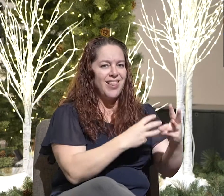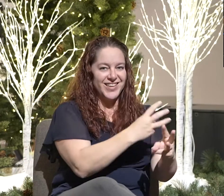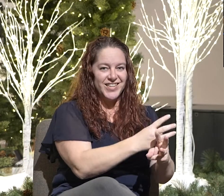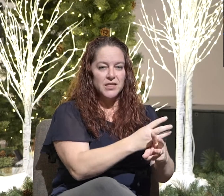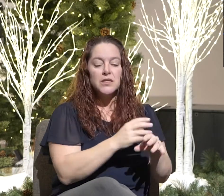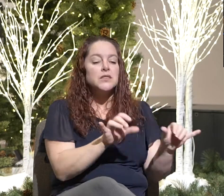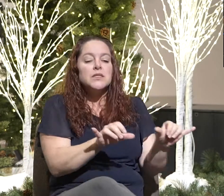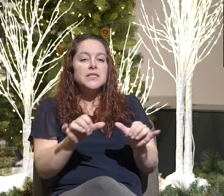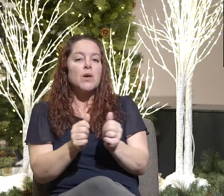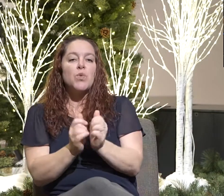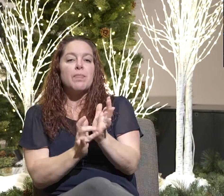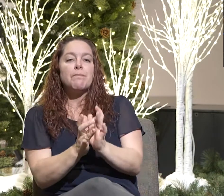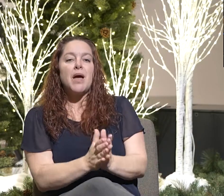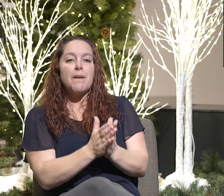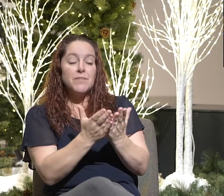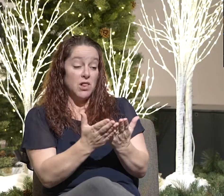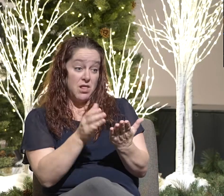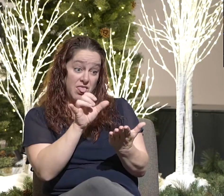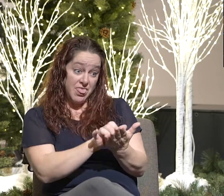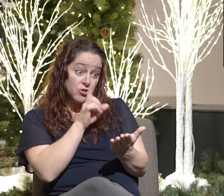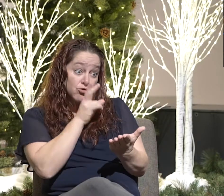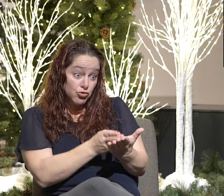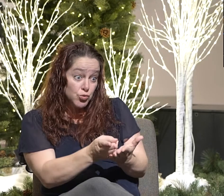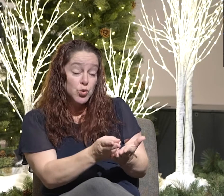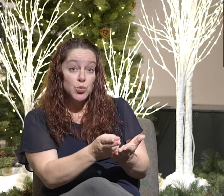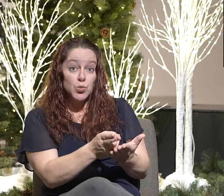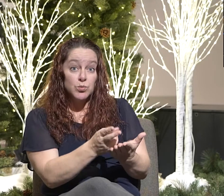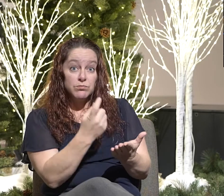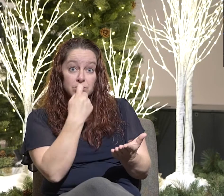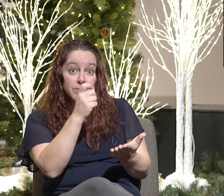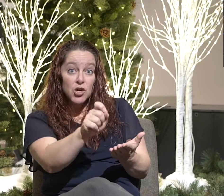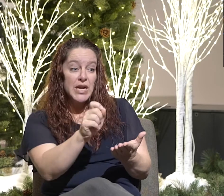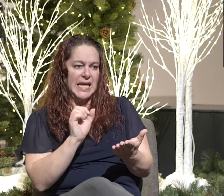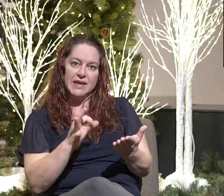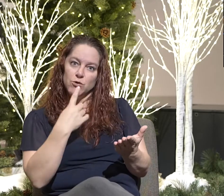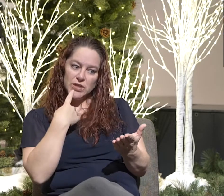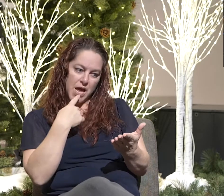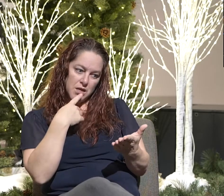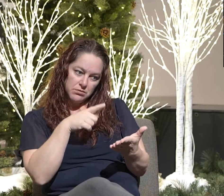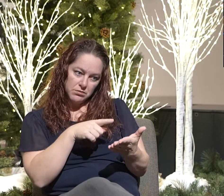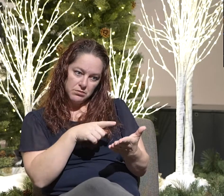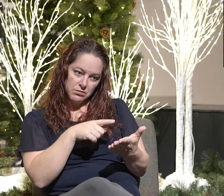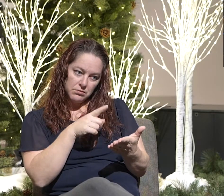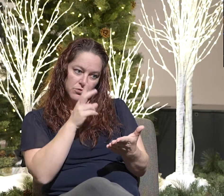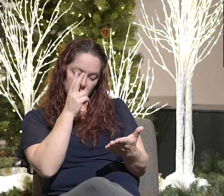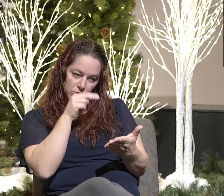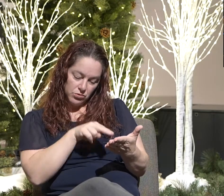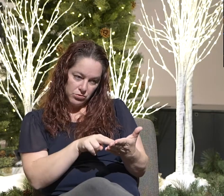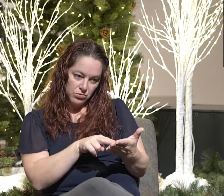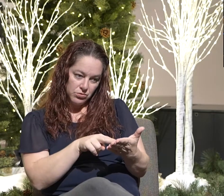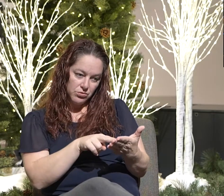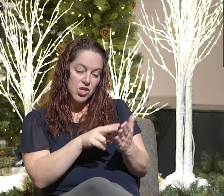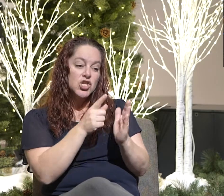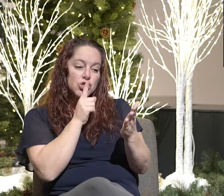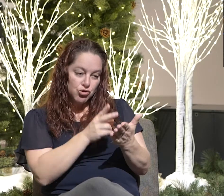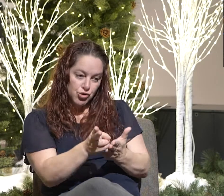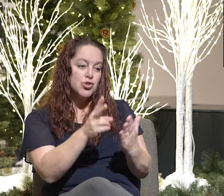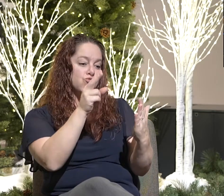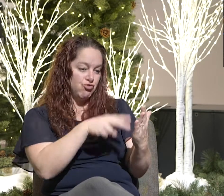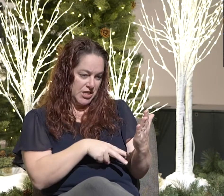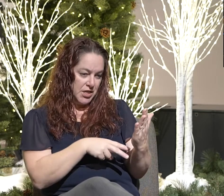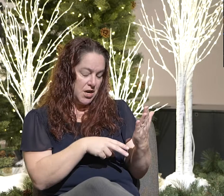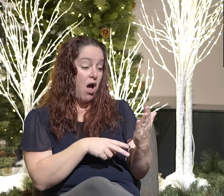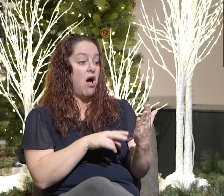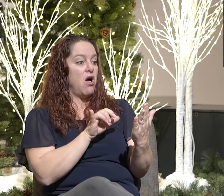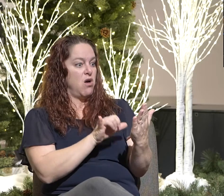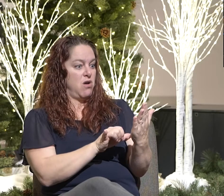it's the same thing. You're like, no, it's the true. If you say that it's true, you reorganize your thoughts and your actions